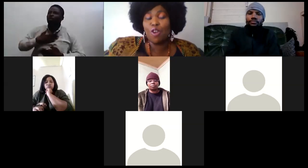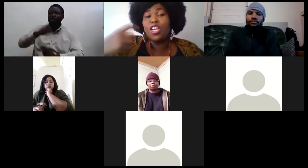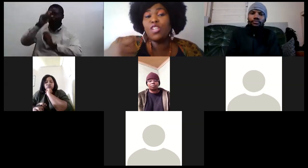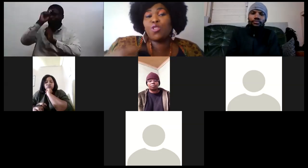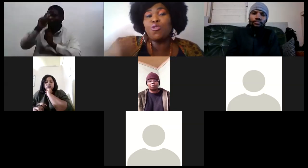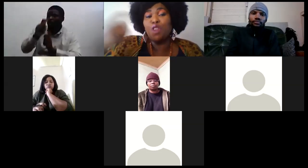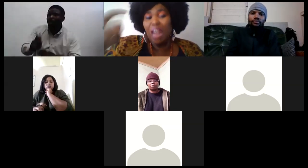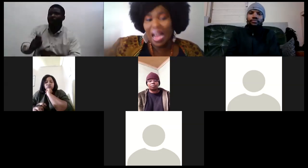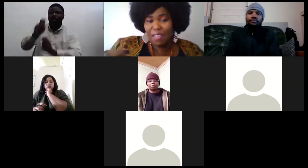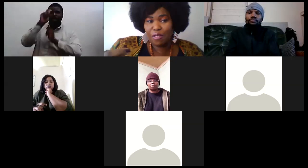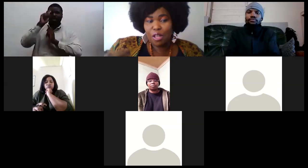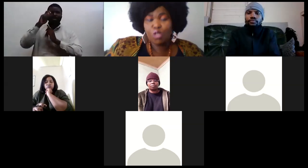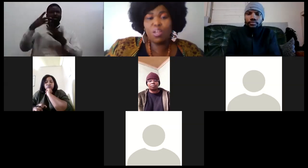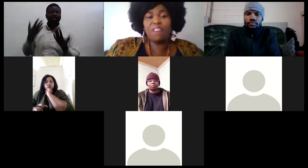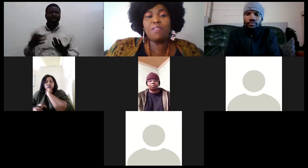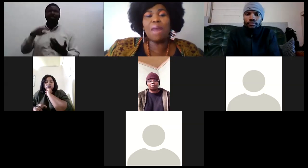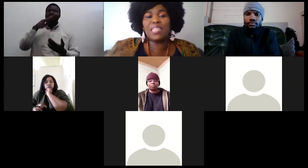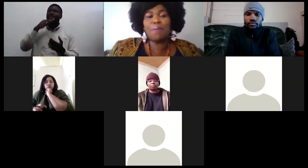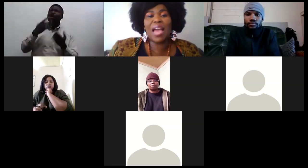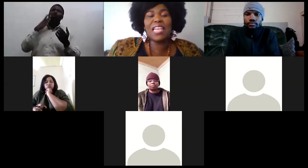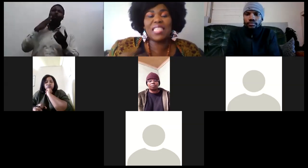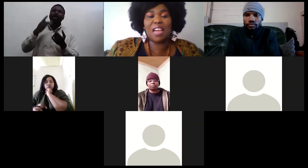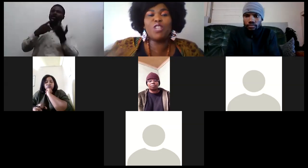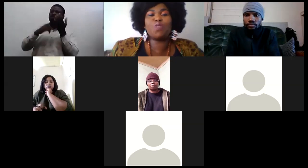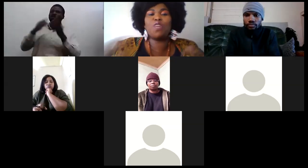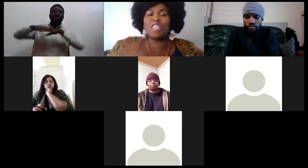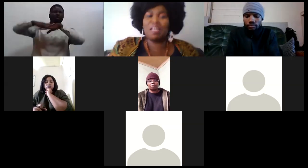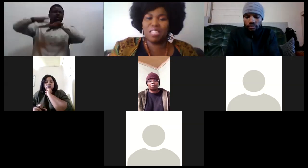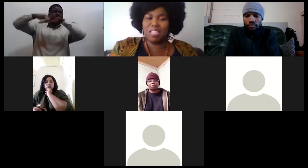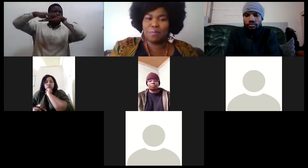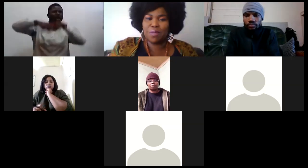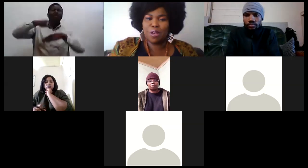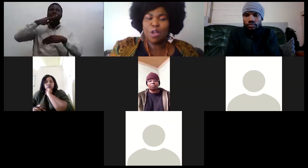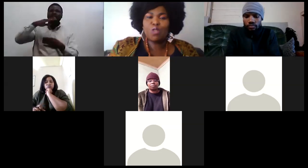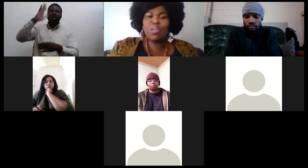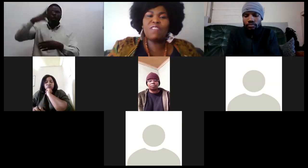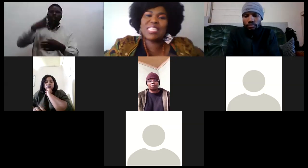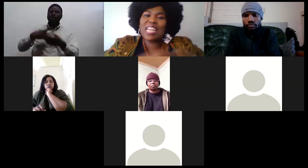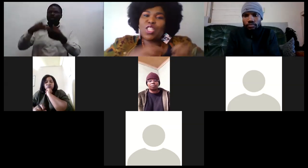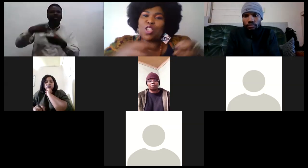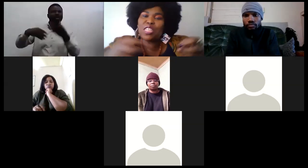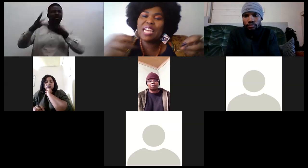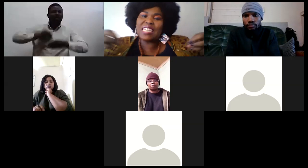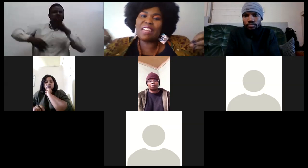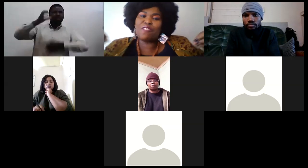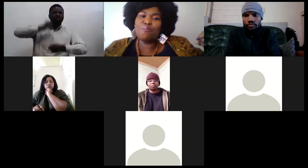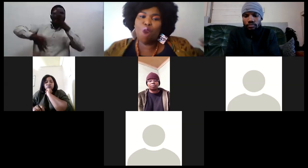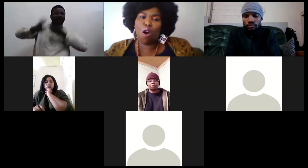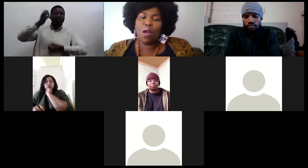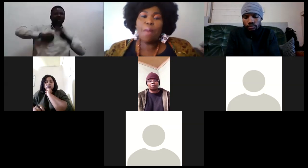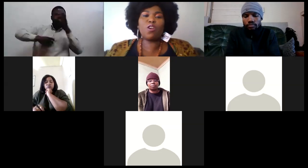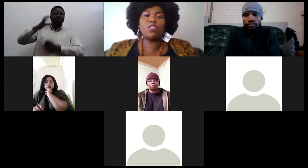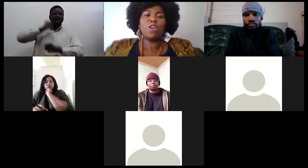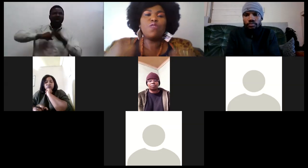into your life to even multiply itself into your territory to even stretch your territory even